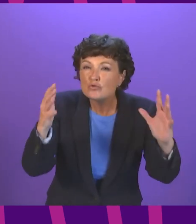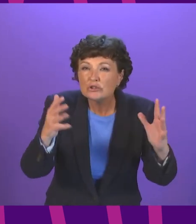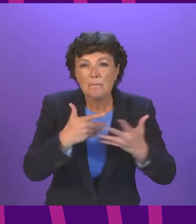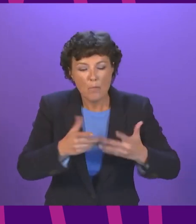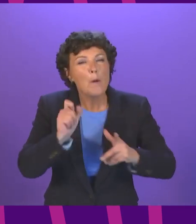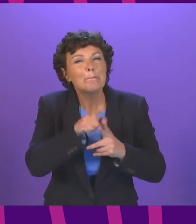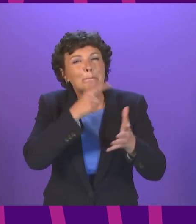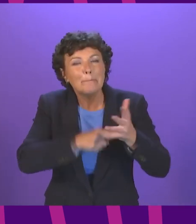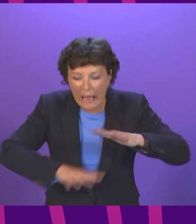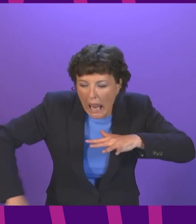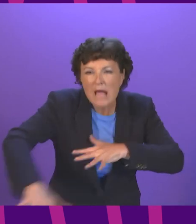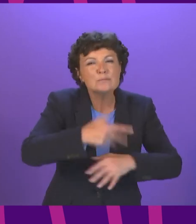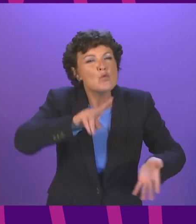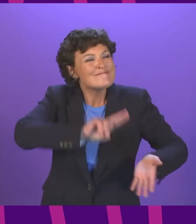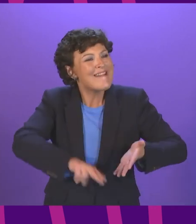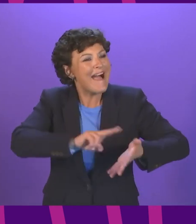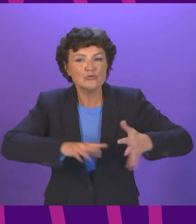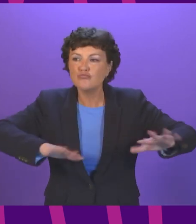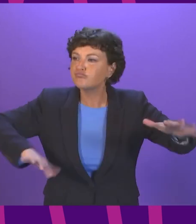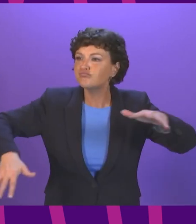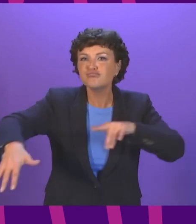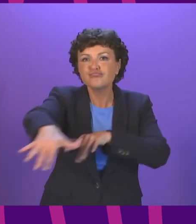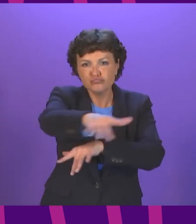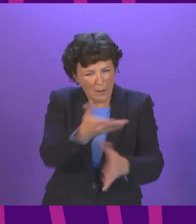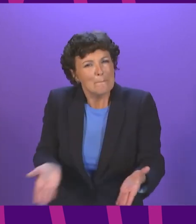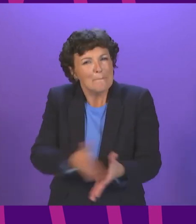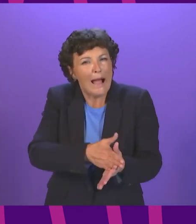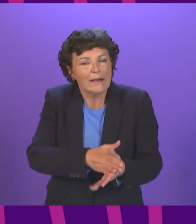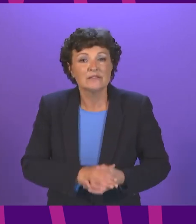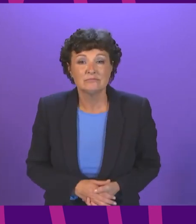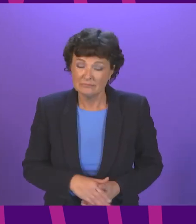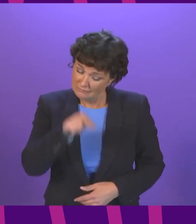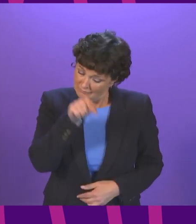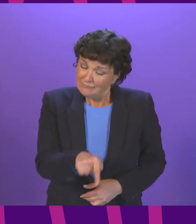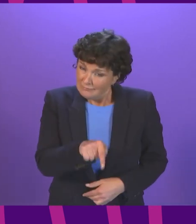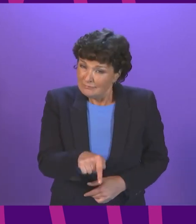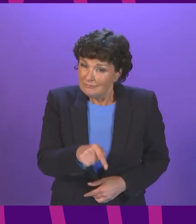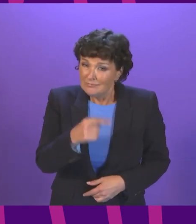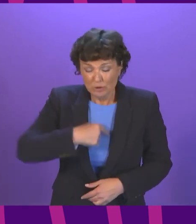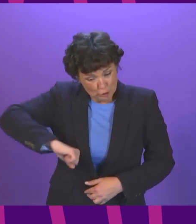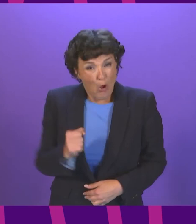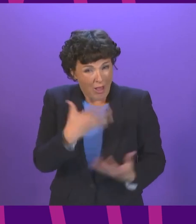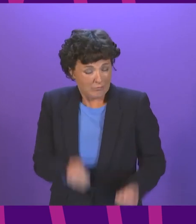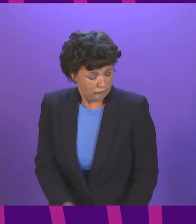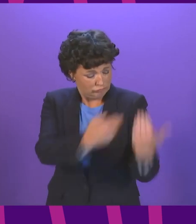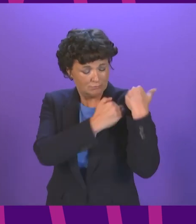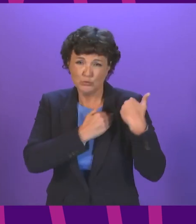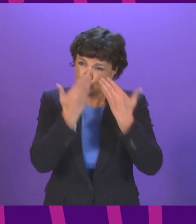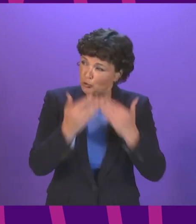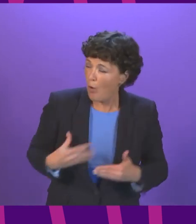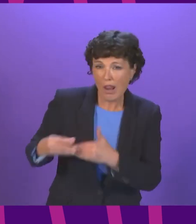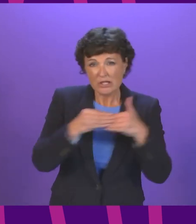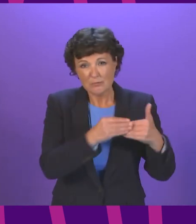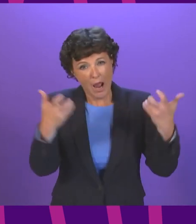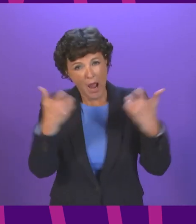The climate crisis is inseparable from the nature and biodiversity crisis Scotland has a duty to show leadership on